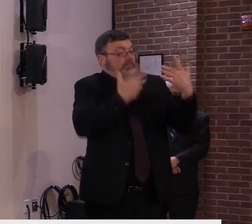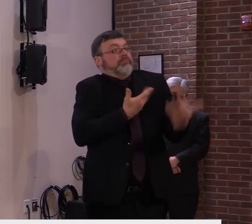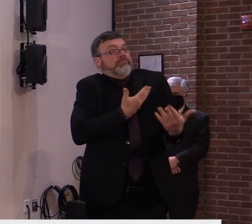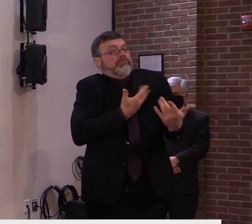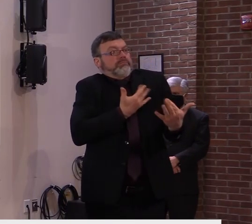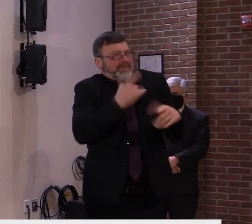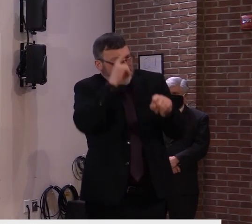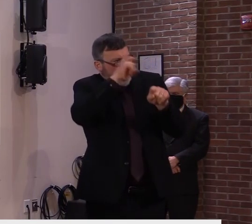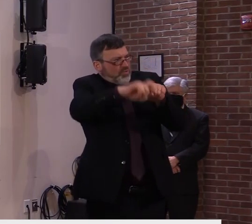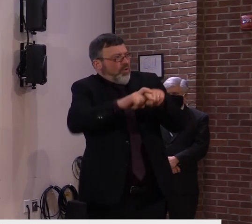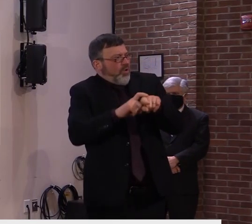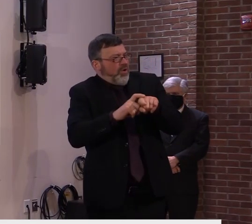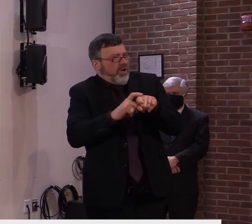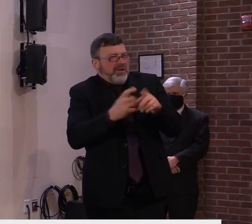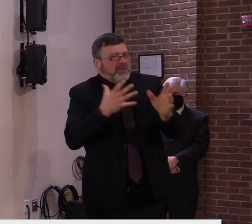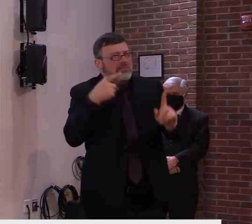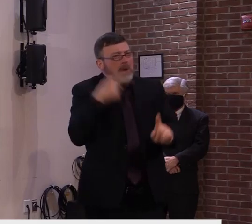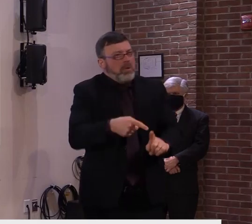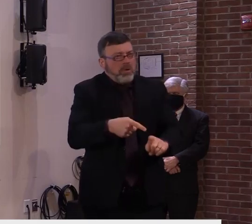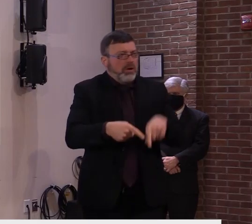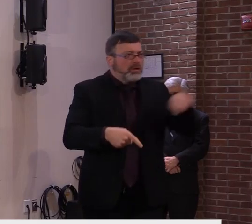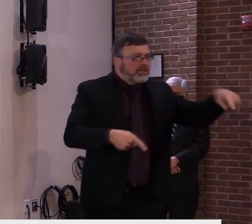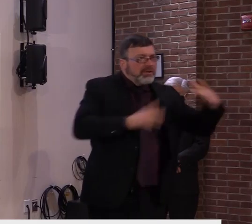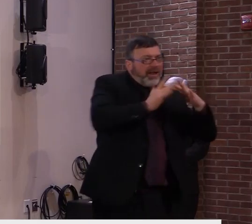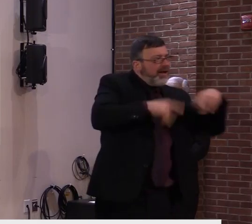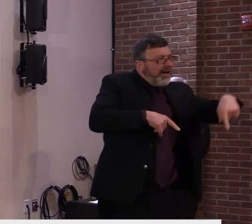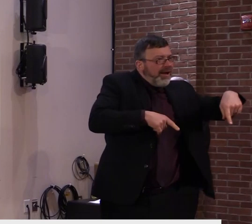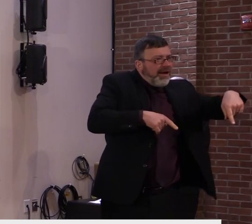who want to get in and get their reservations made.